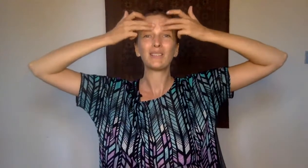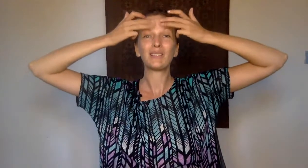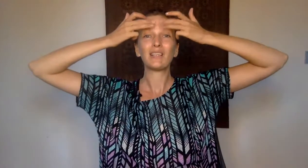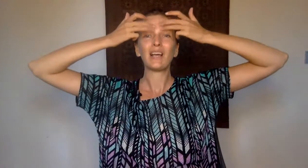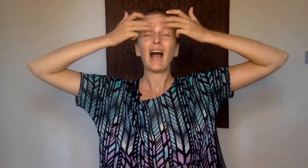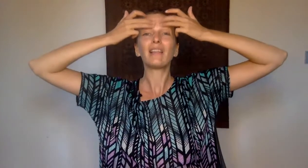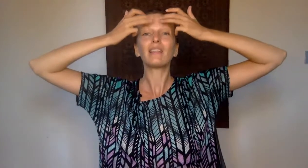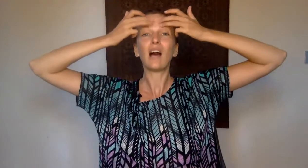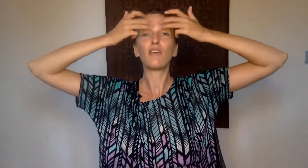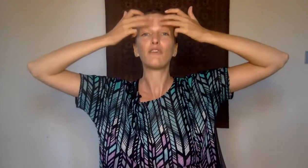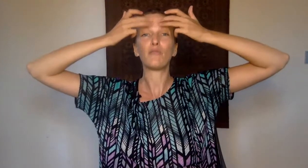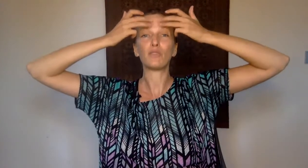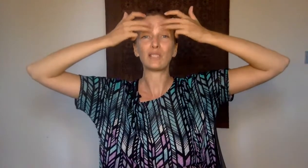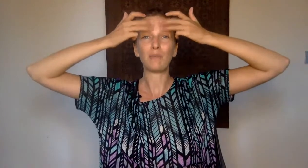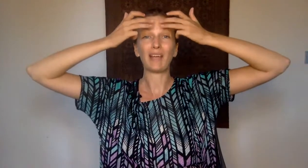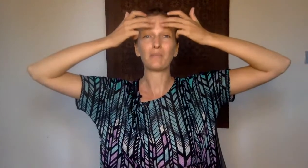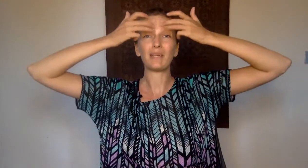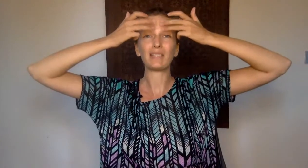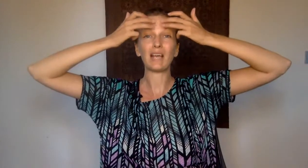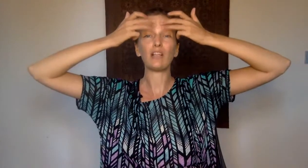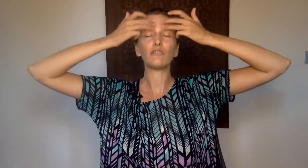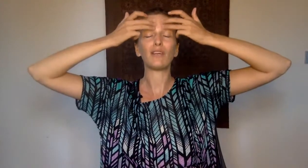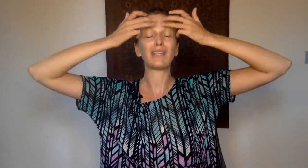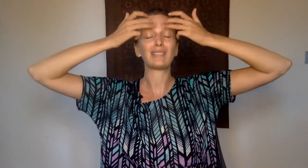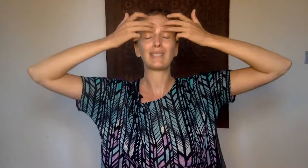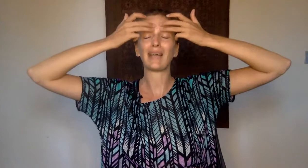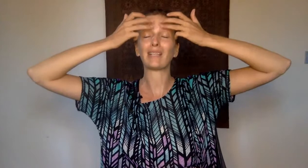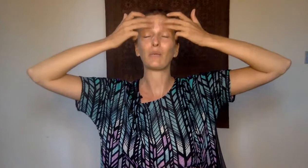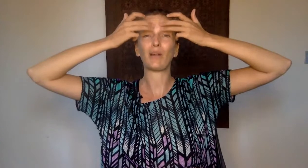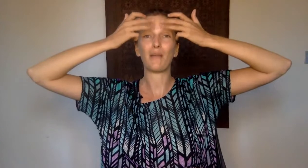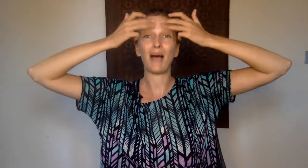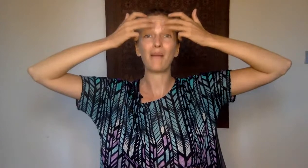I love and respect myself exactly where I'm at.